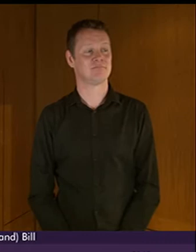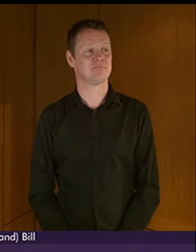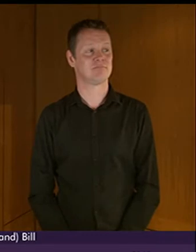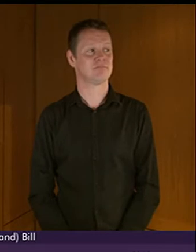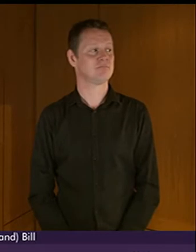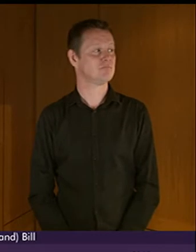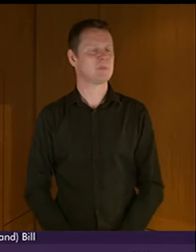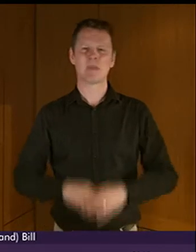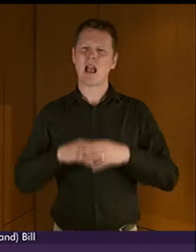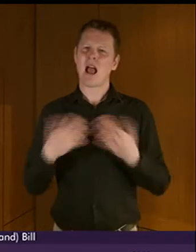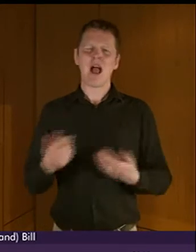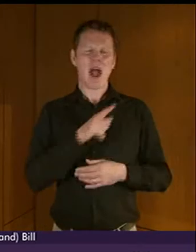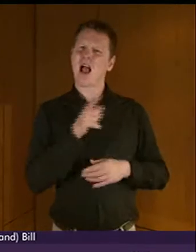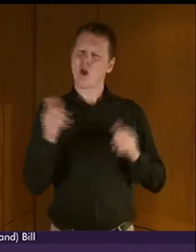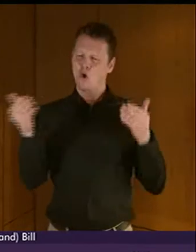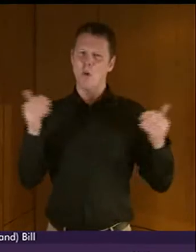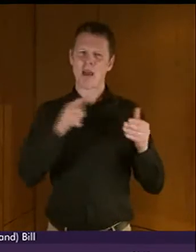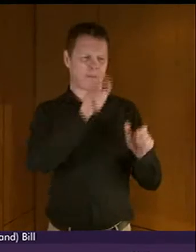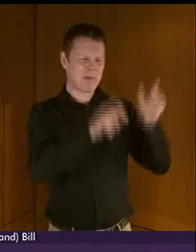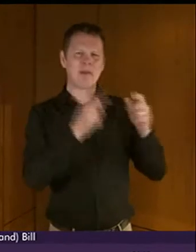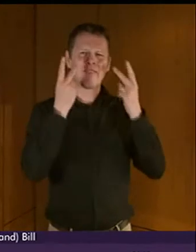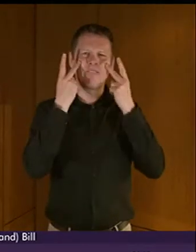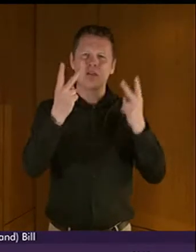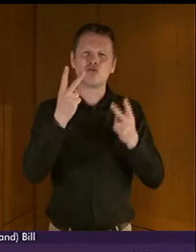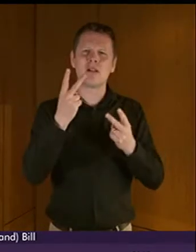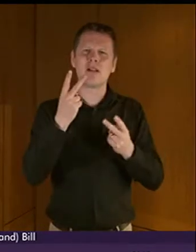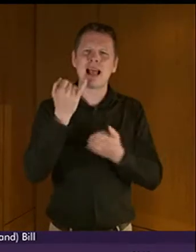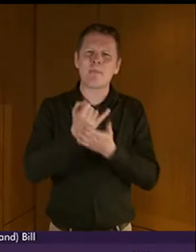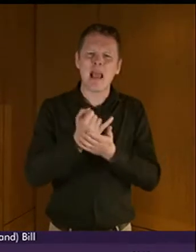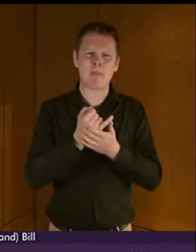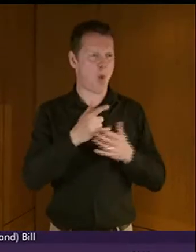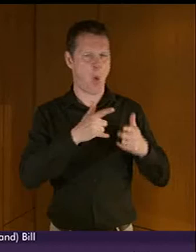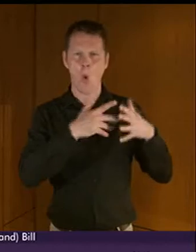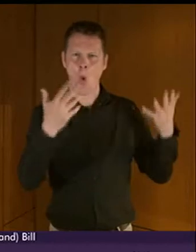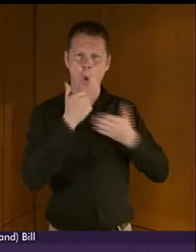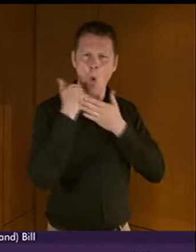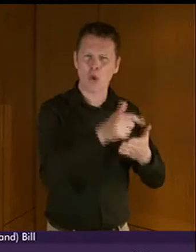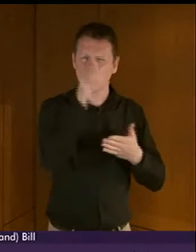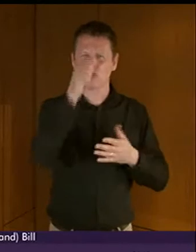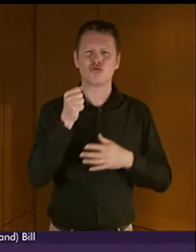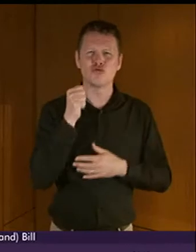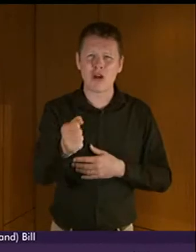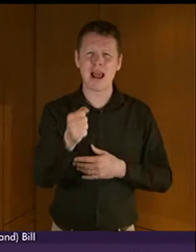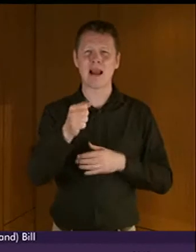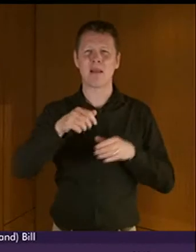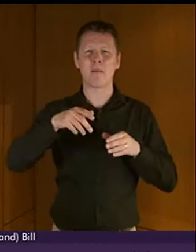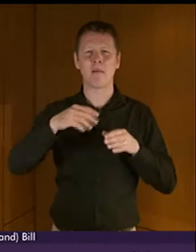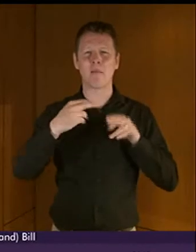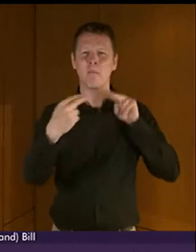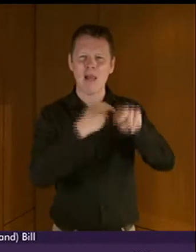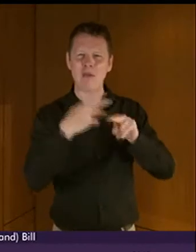huge help, and we can see it. The edge of platforms at railway stations have bubbles, so you know you're reaching them. The same on